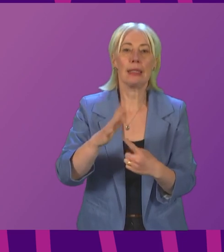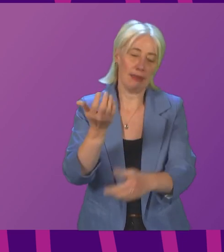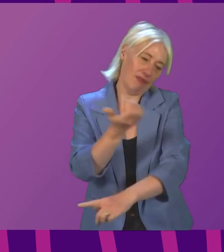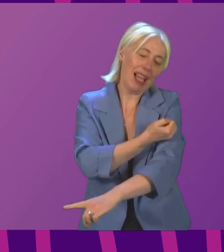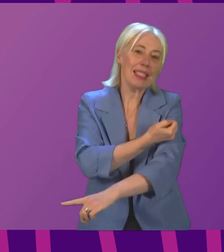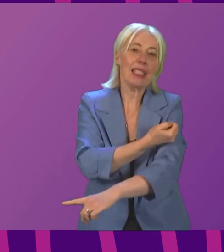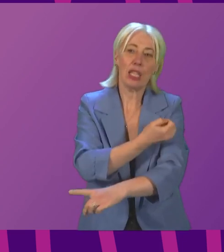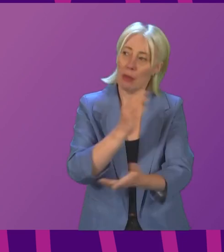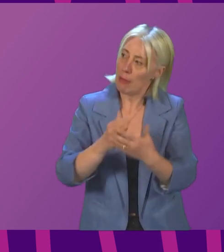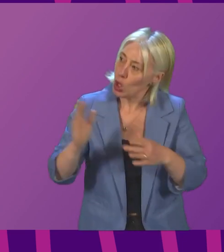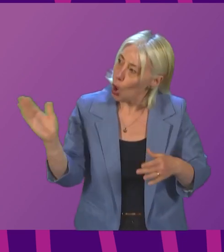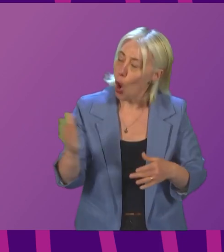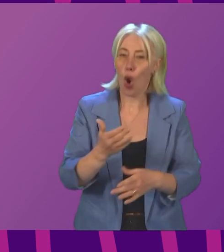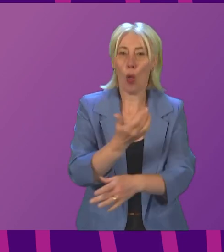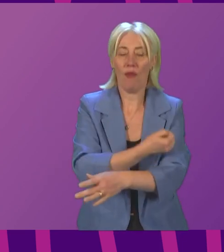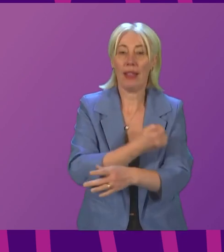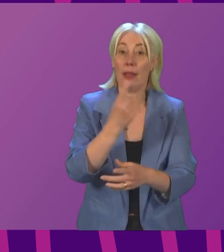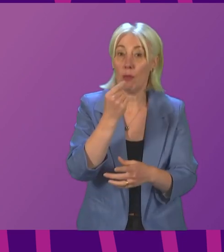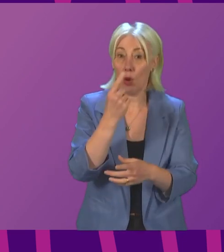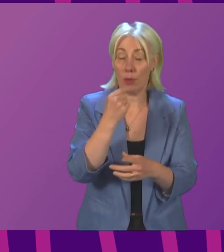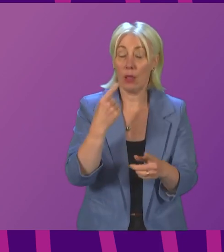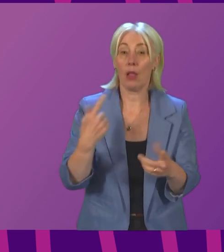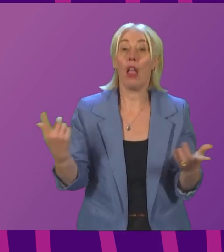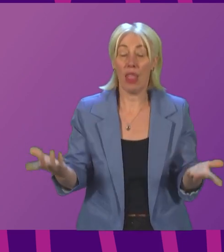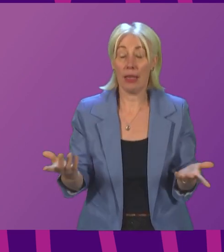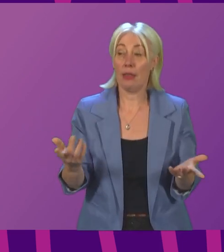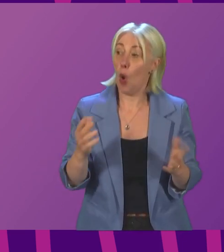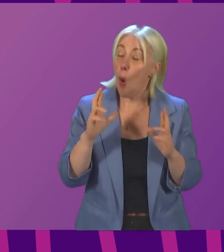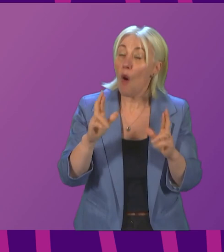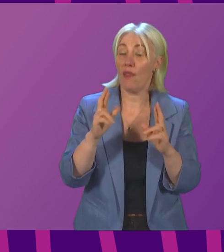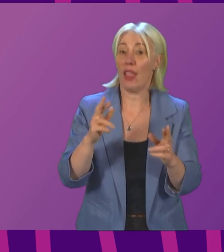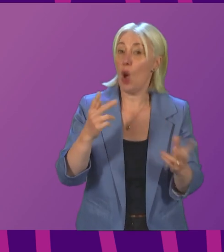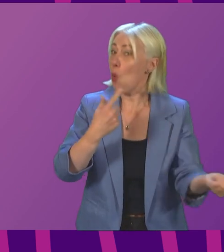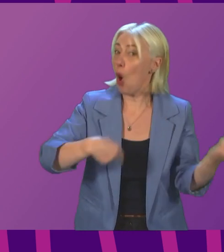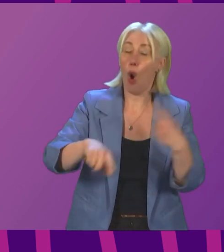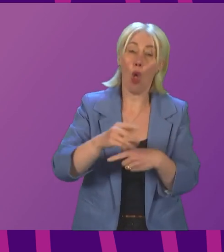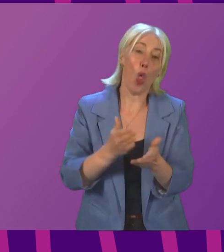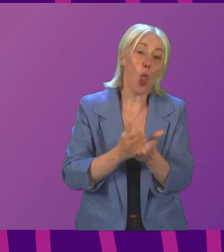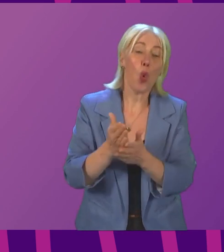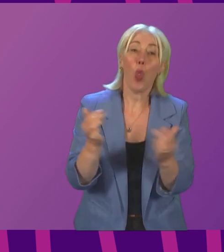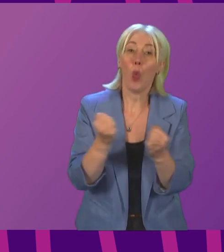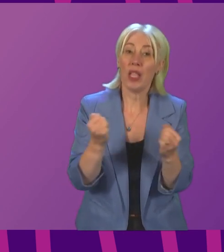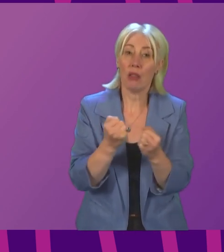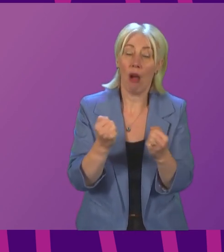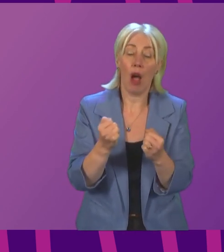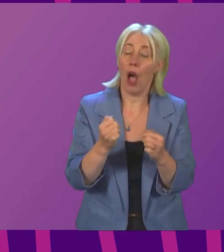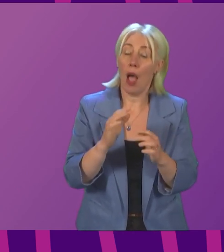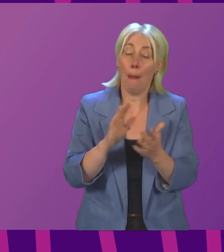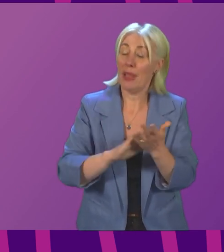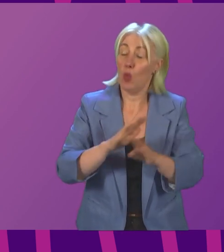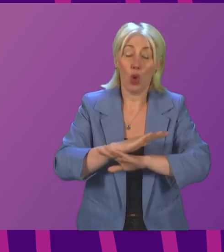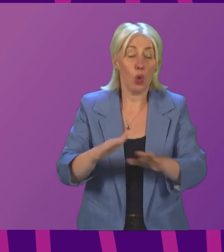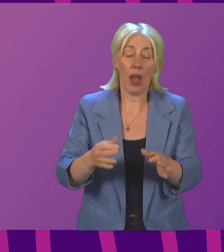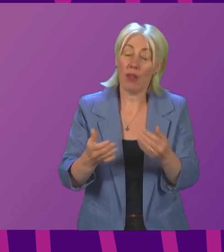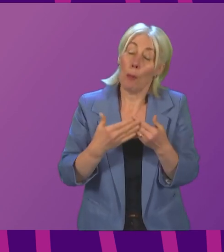vaccination and get vaccinated as soon as we are able to do so, then I hope we will be able to get through winter without having to reimpose any